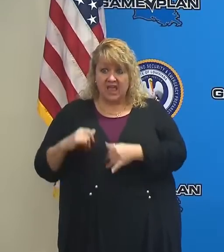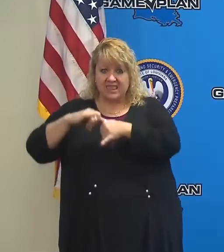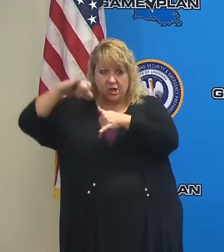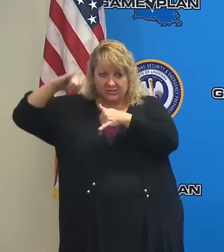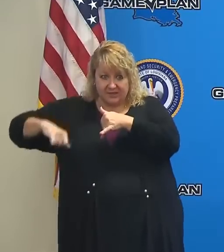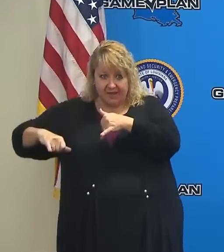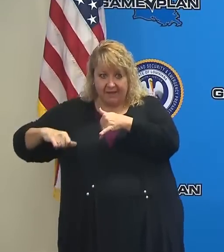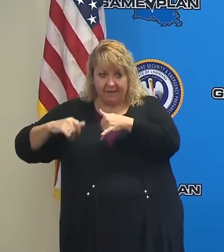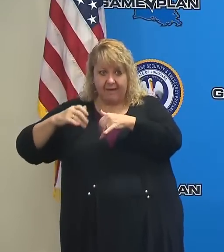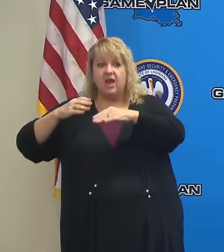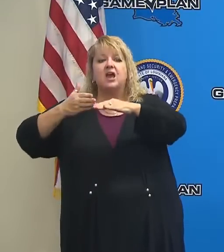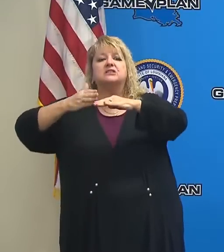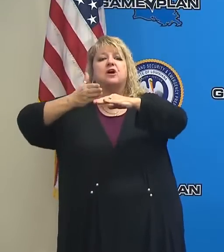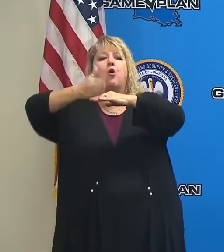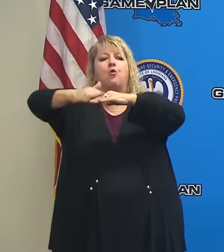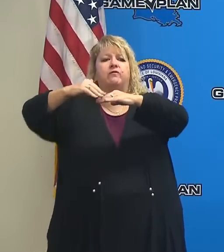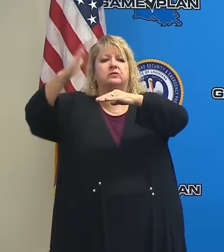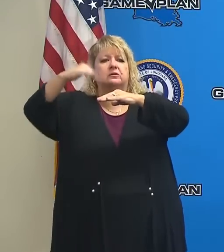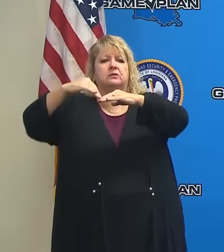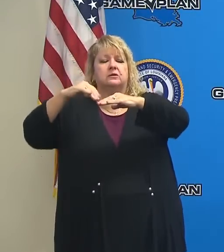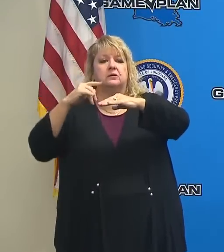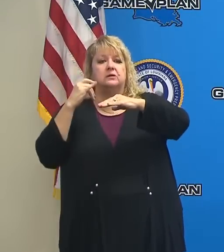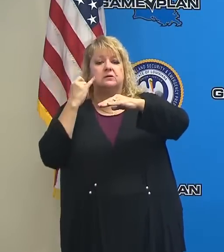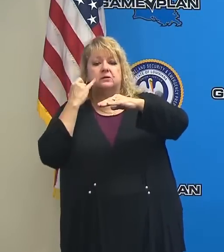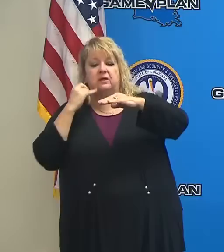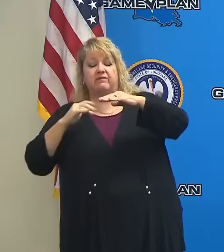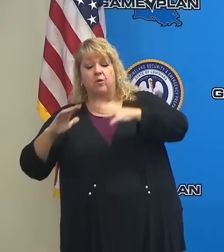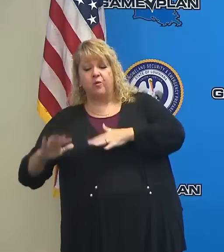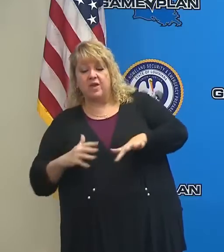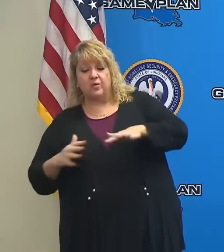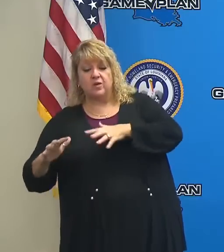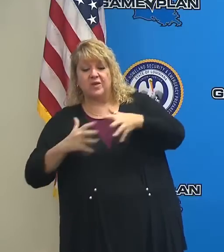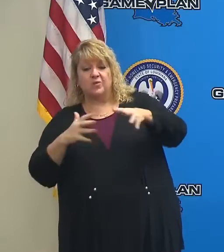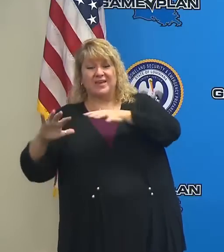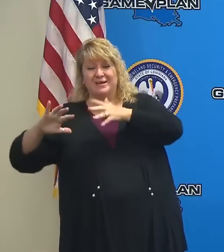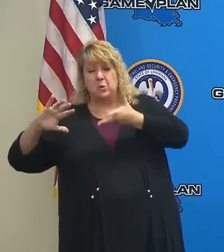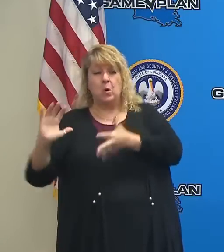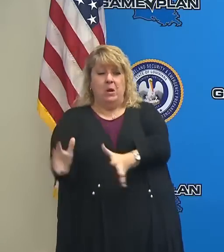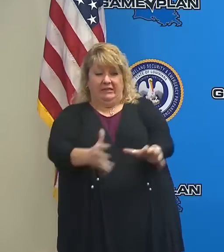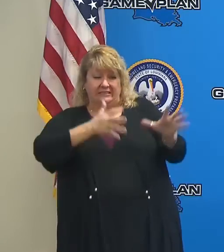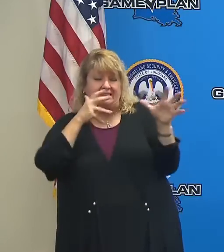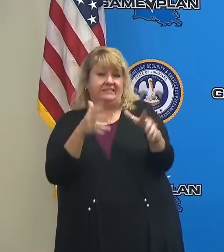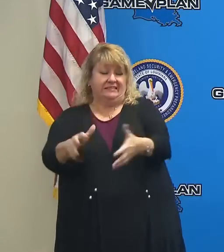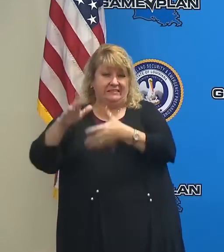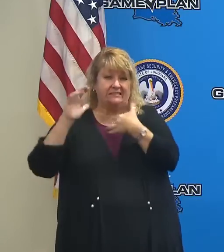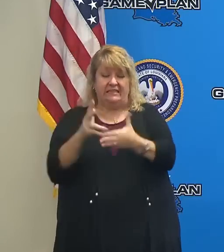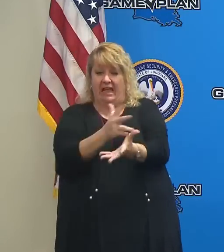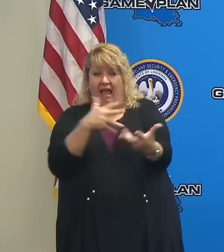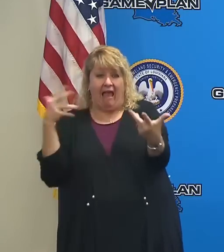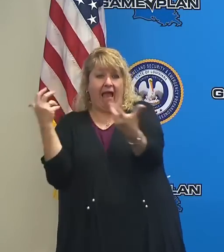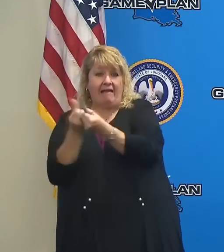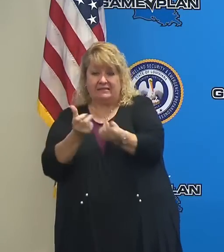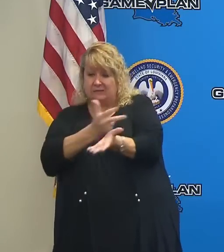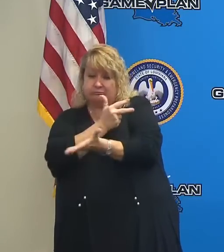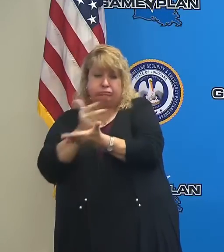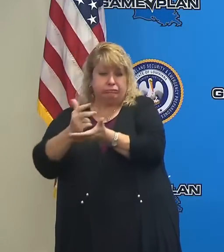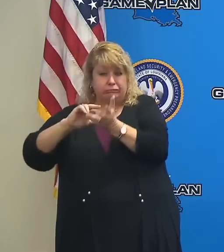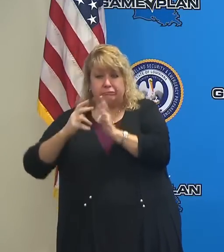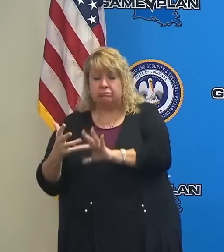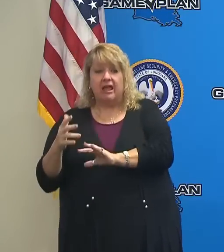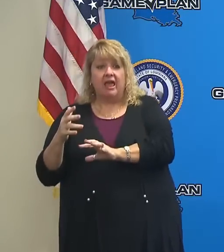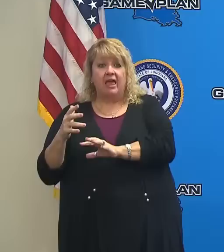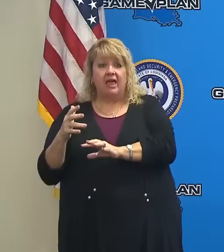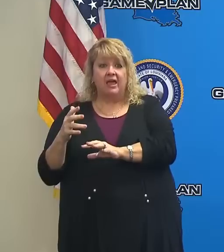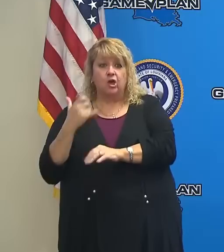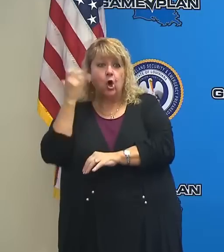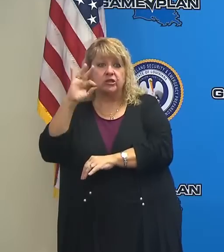after the winds get above a certain speed, which means if you get into an accident, you're by yourself until the wind slows down. And if you get into